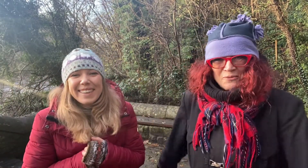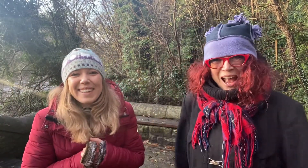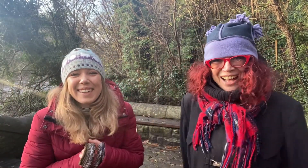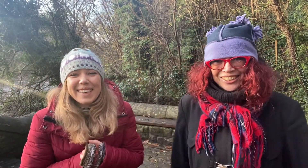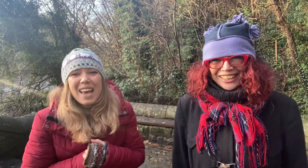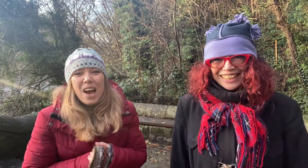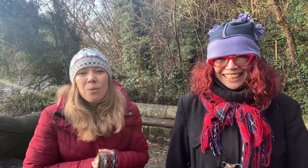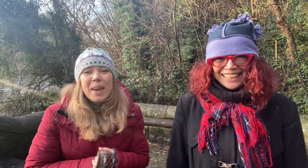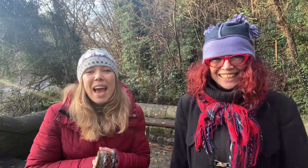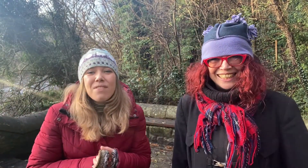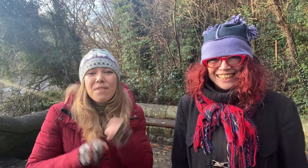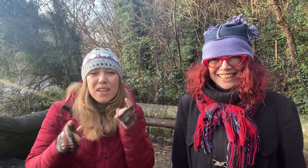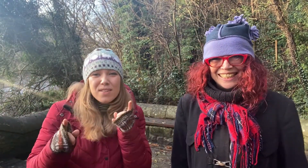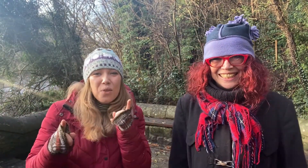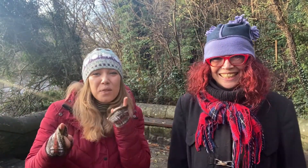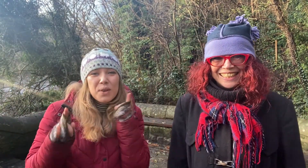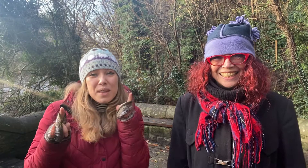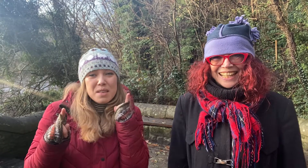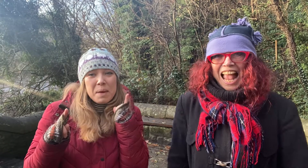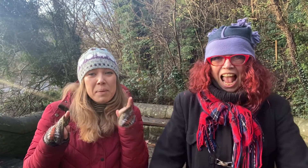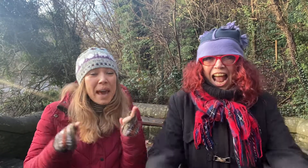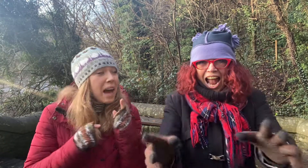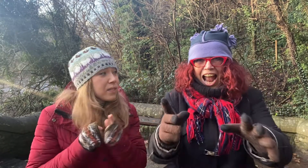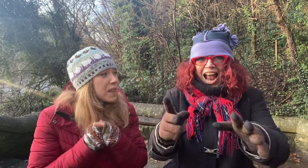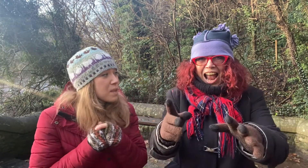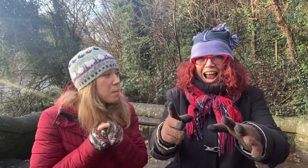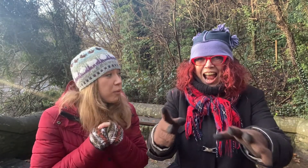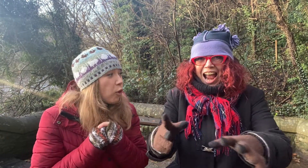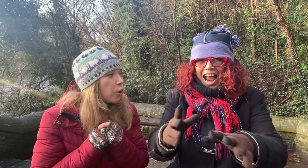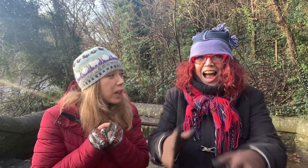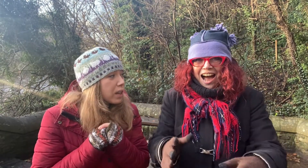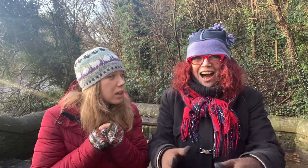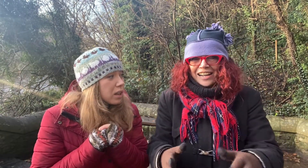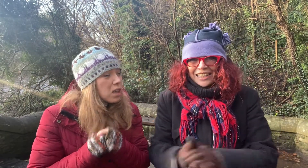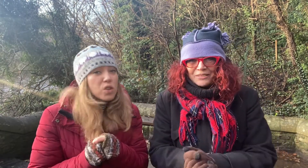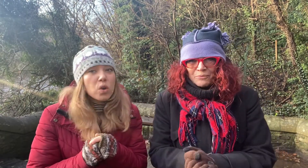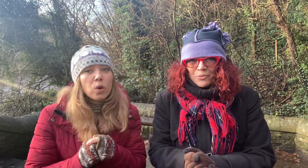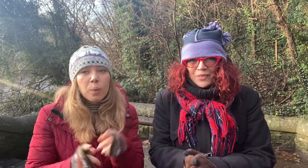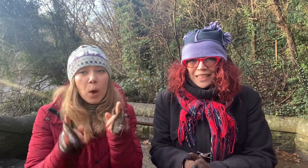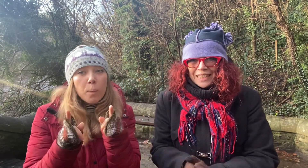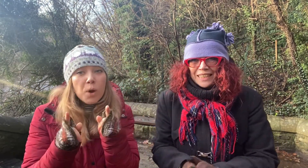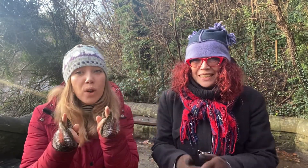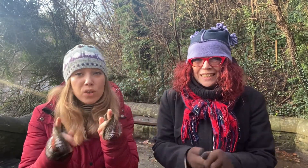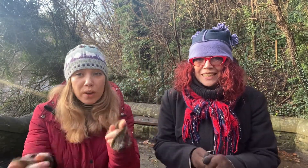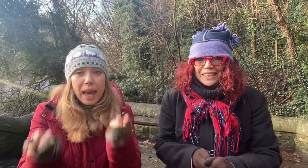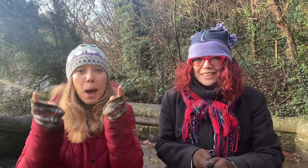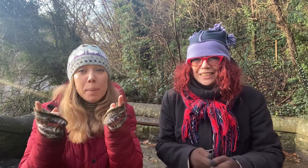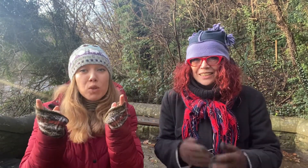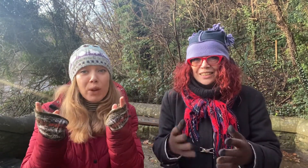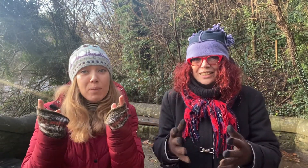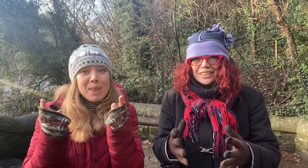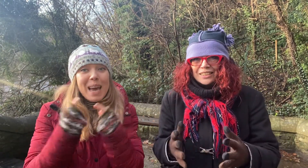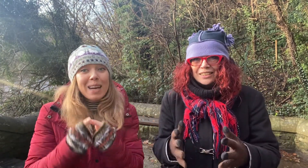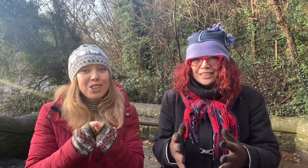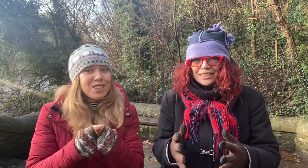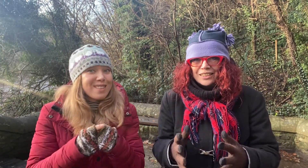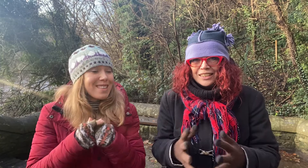well. We have a fun song for you this week. We have done this one before so we hope you all get up and join in with the actions this